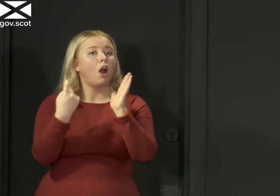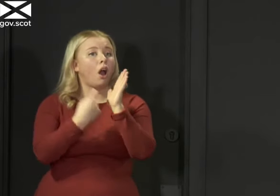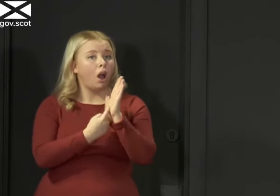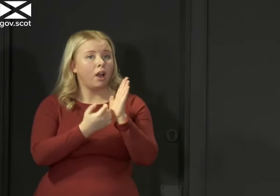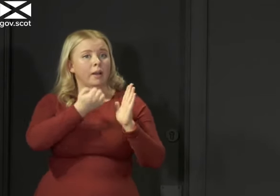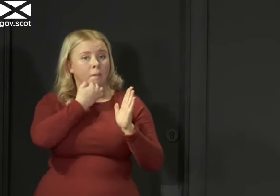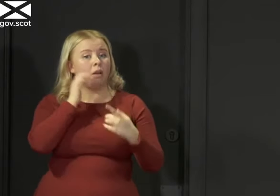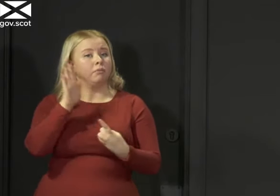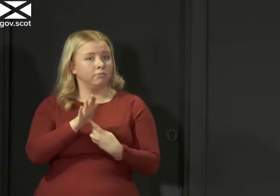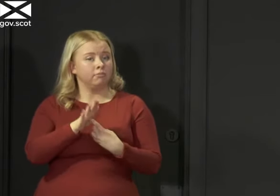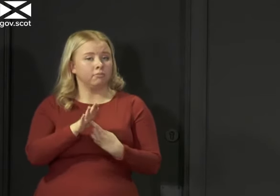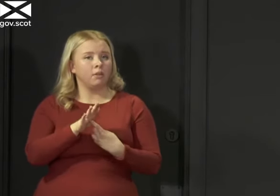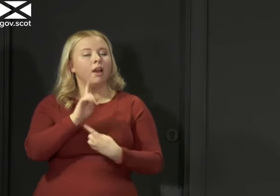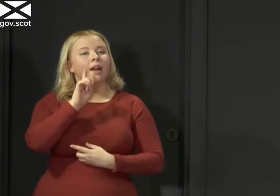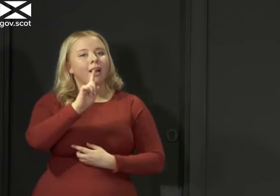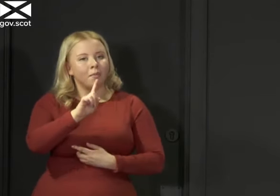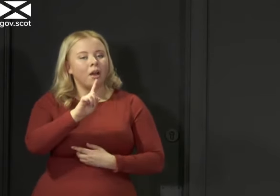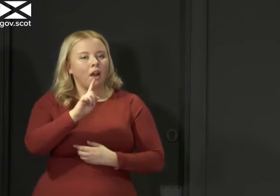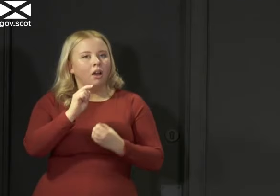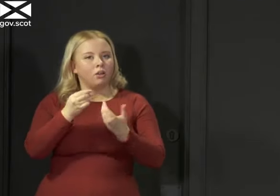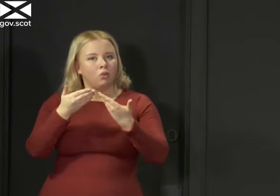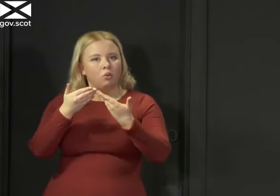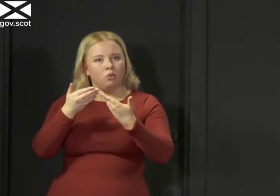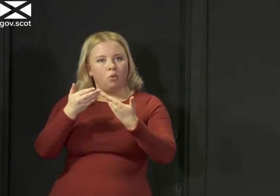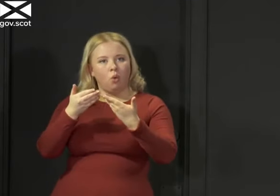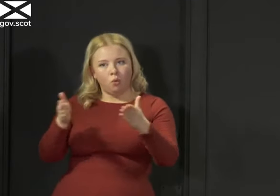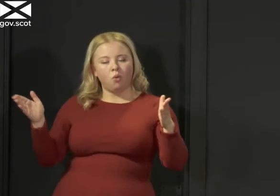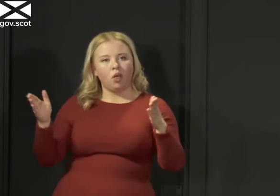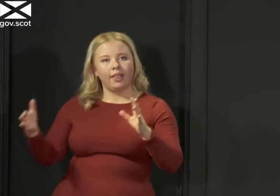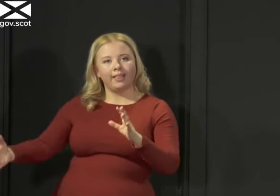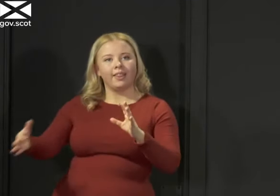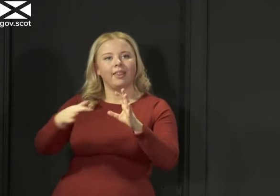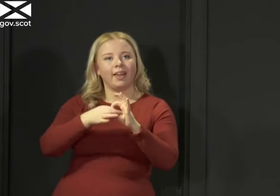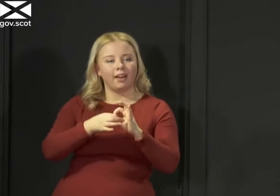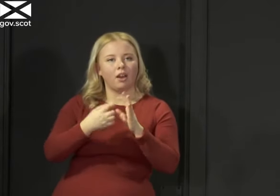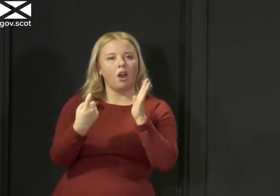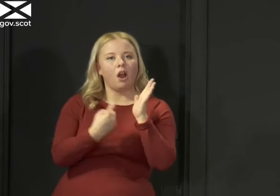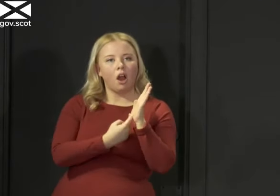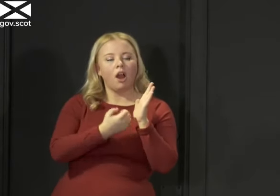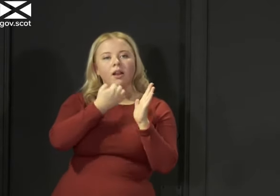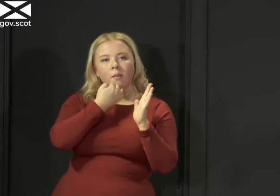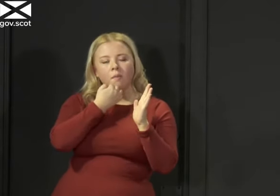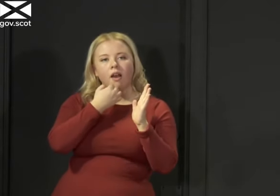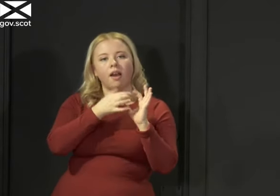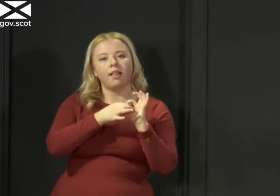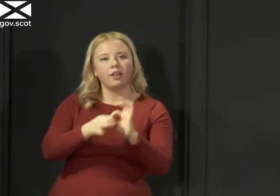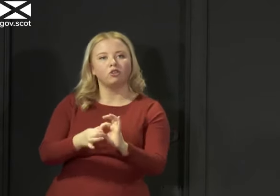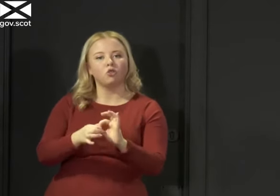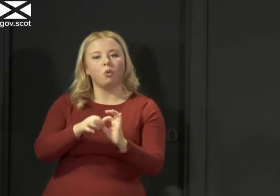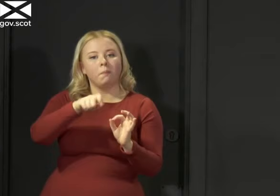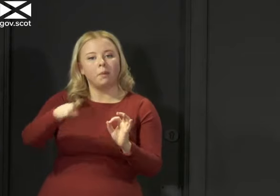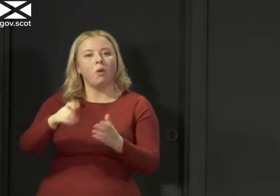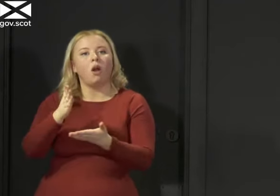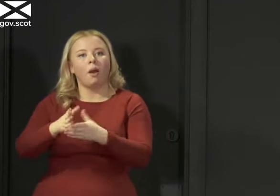but overall it's the relationship between R number and case incidence that matters